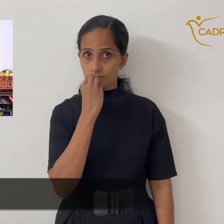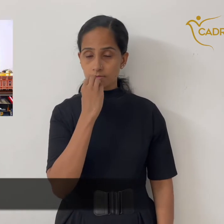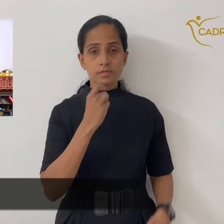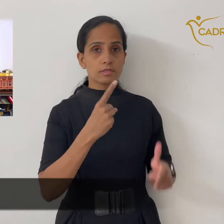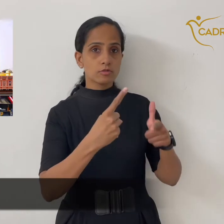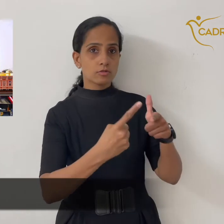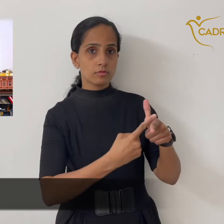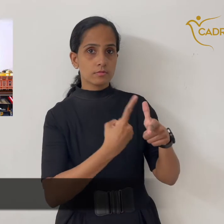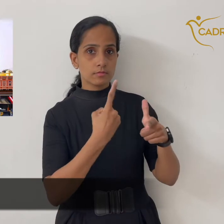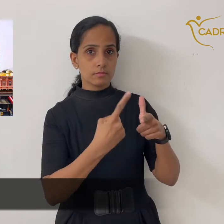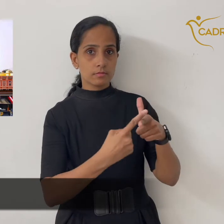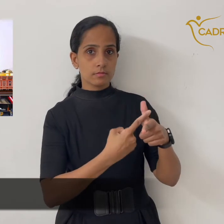Jaipur